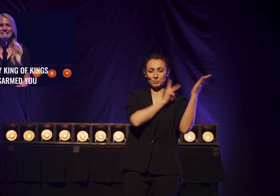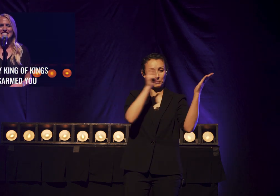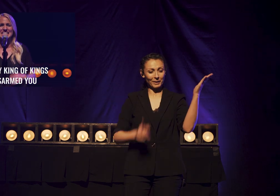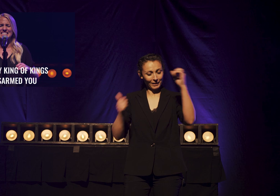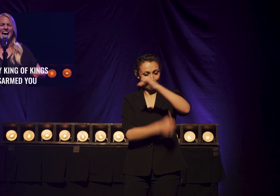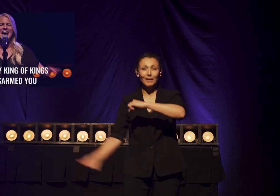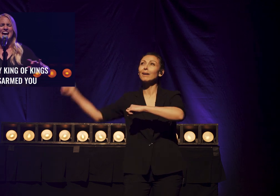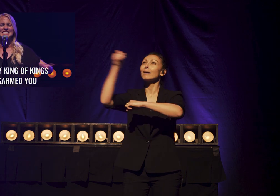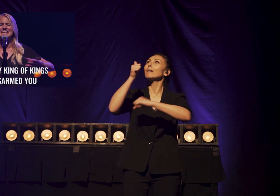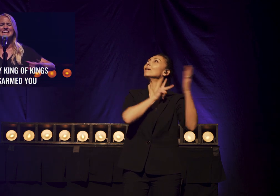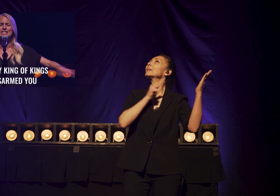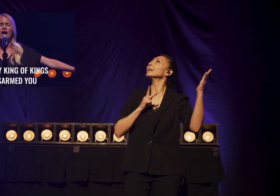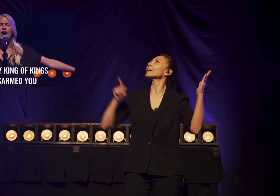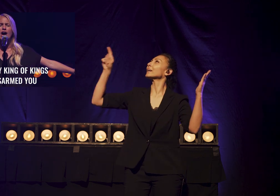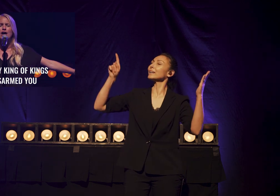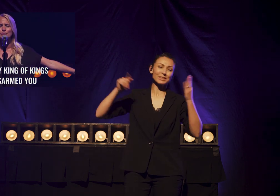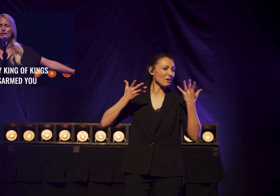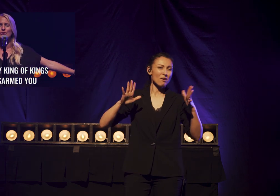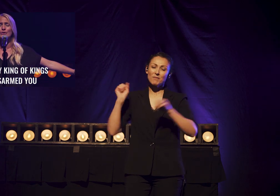Kings Has Disarmed You